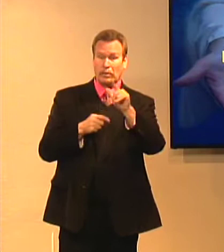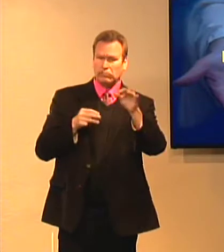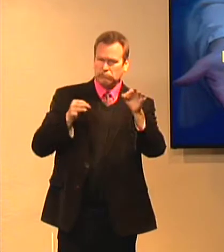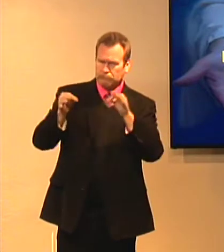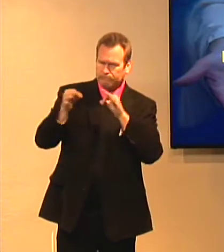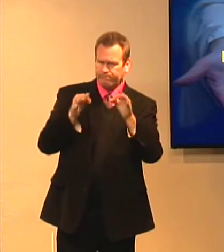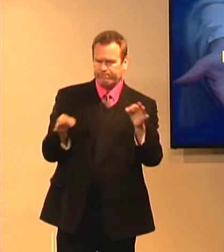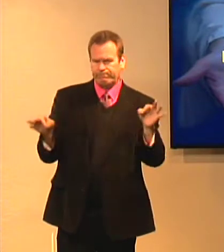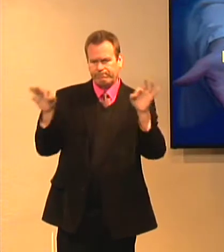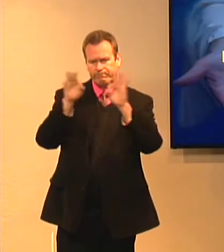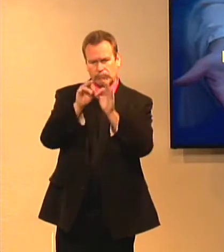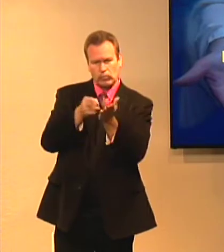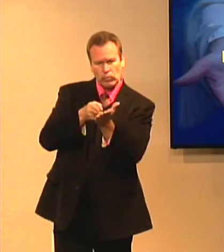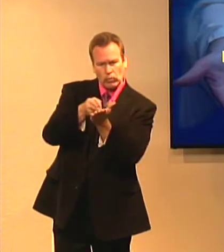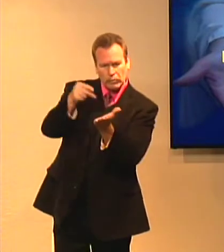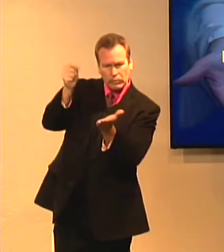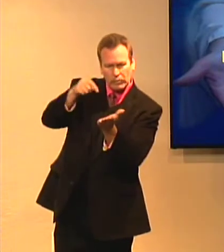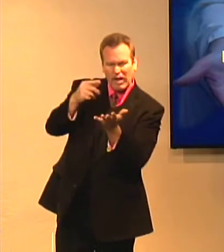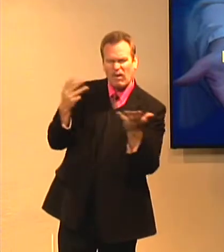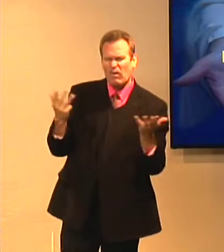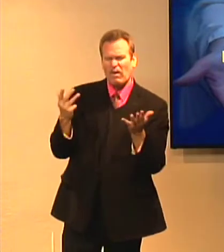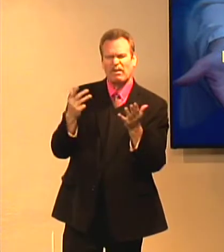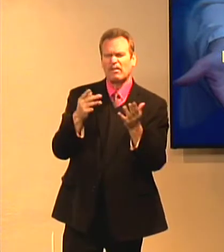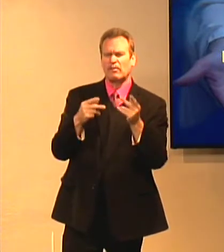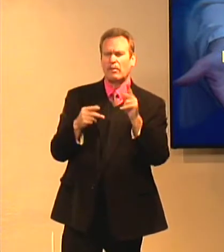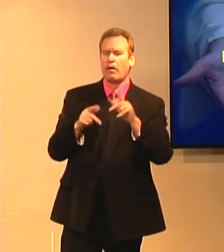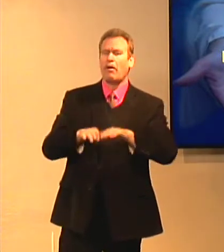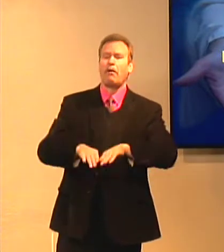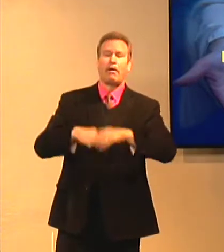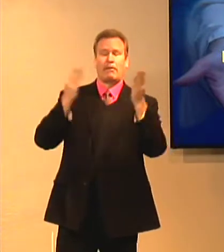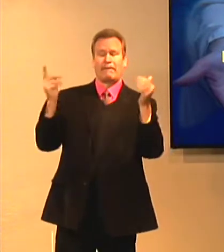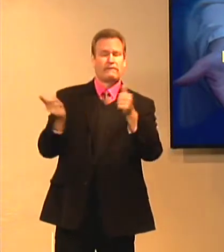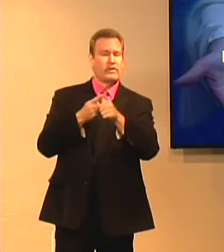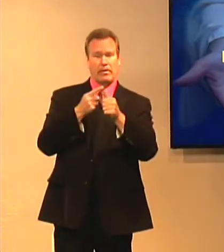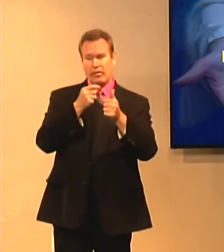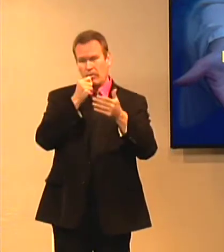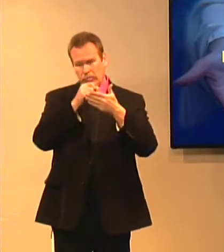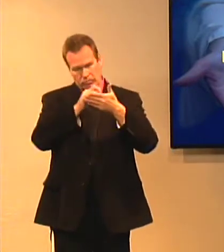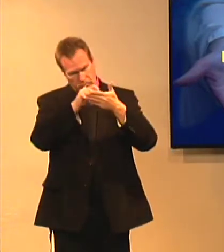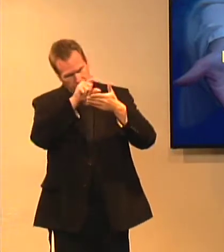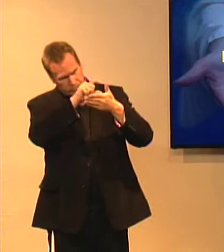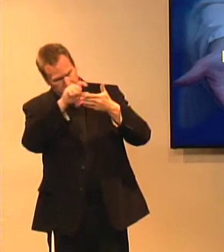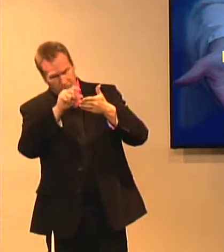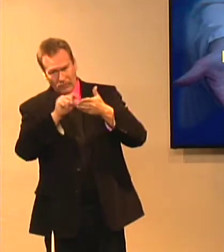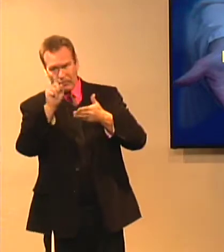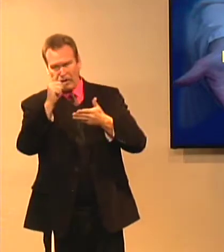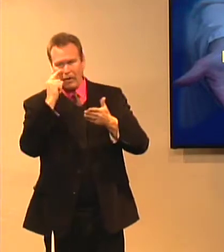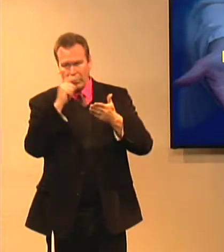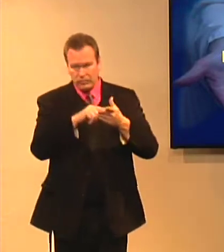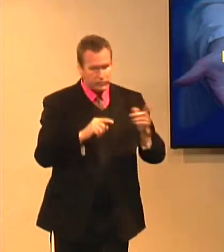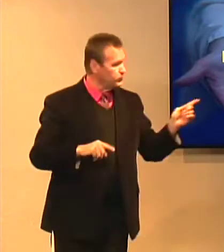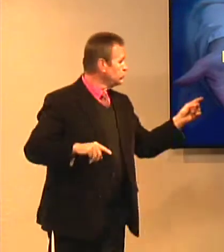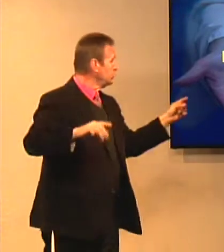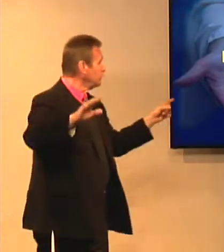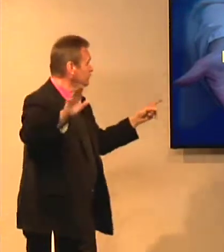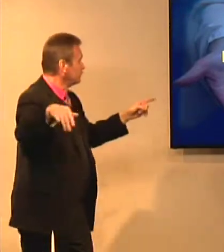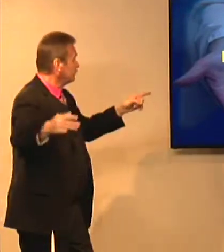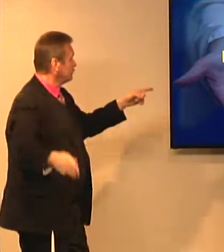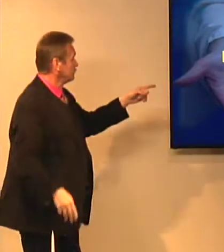And Paul explains this gospel truth to us. So let's go ahead and look at his first point this morning.